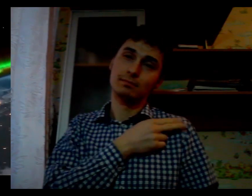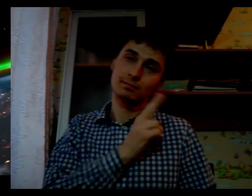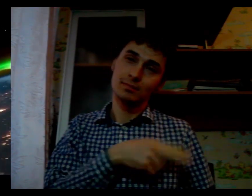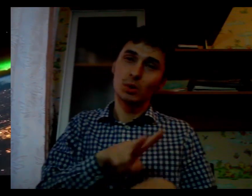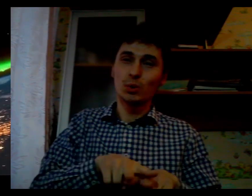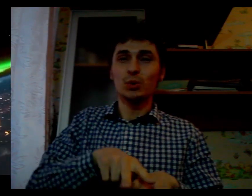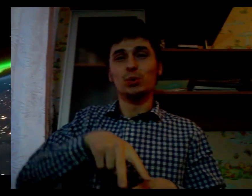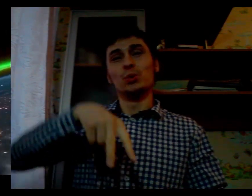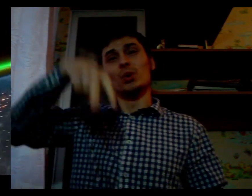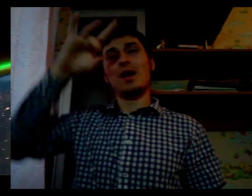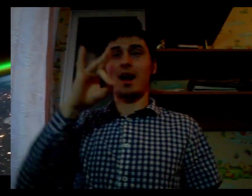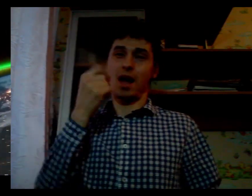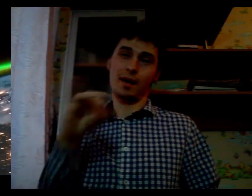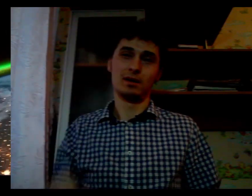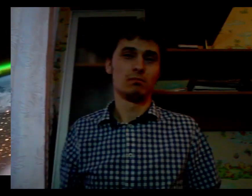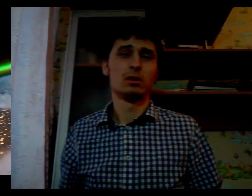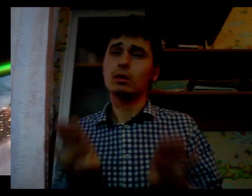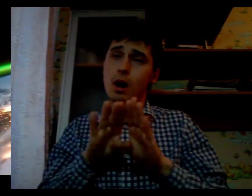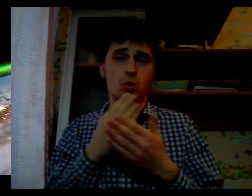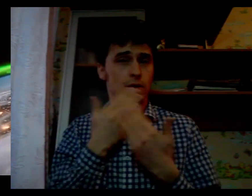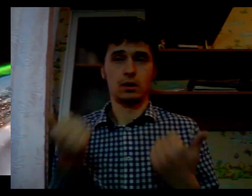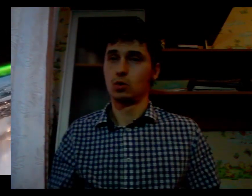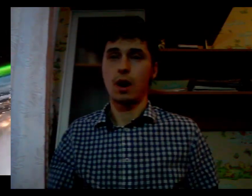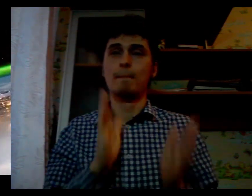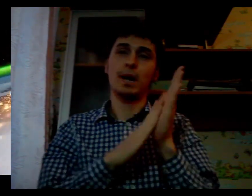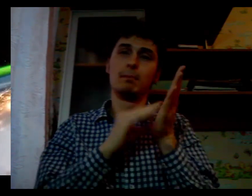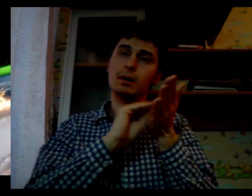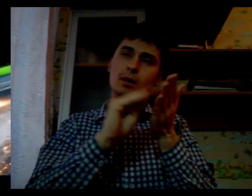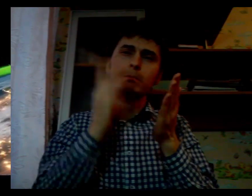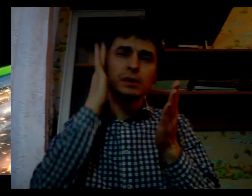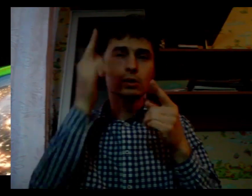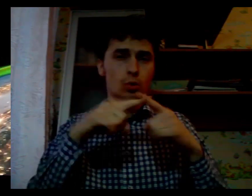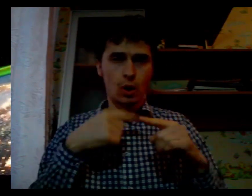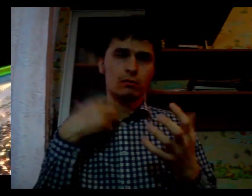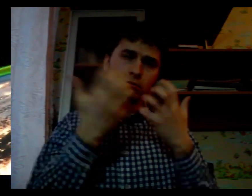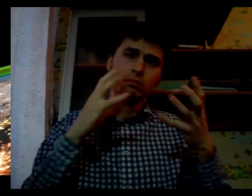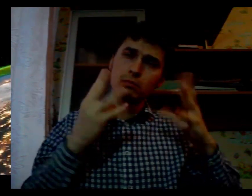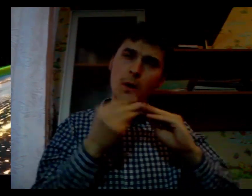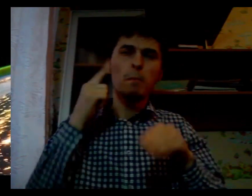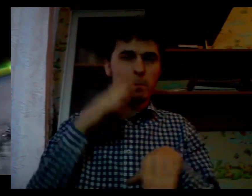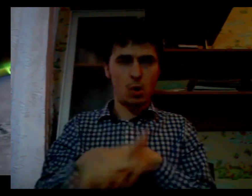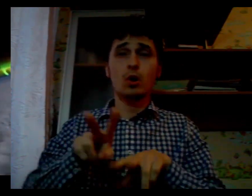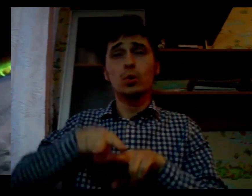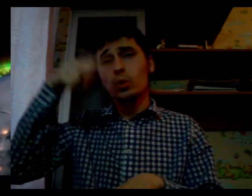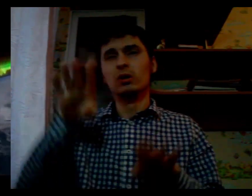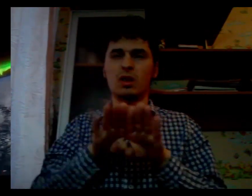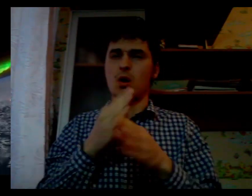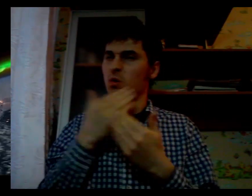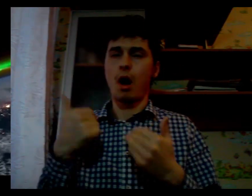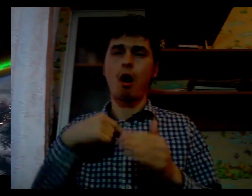Realizing this goal will require an intrepidorial spirit, an a new generation of scientists in a...